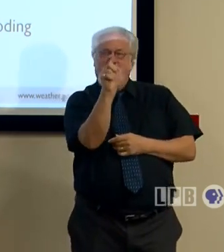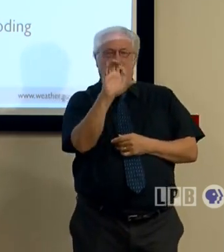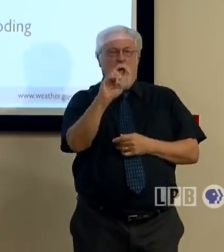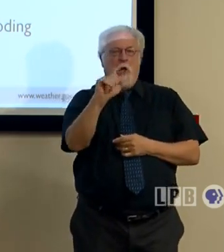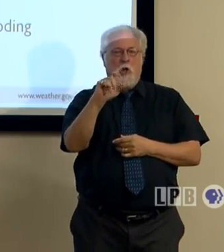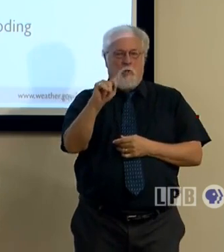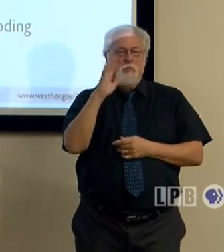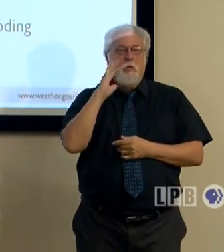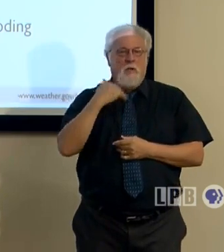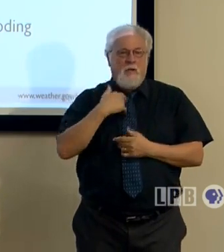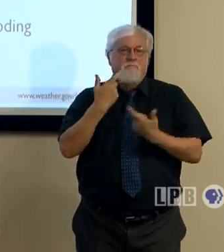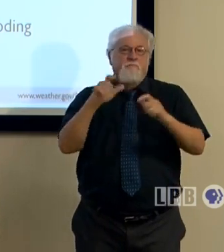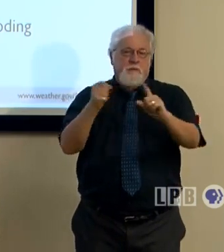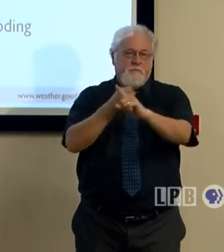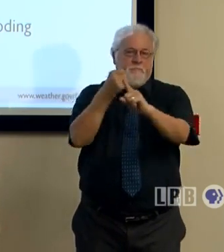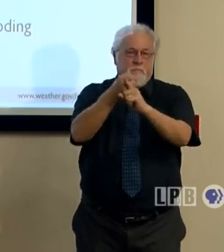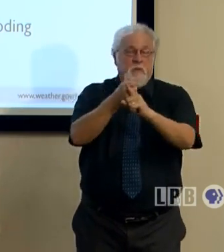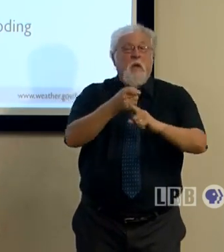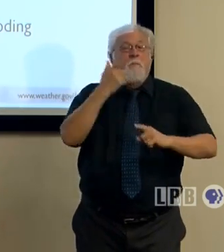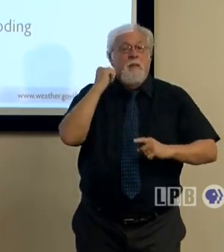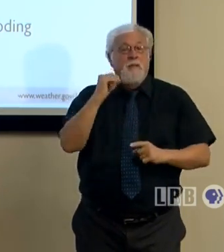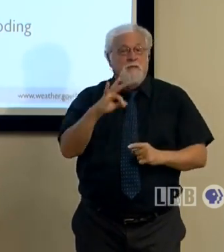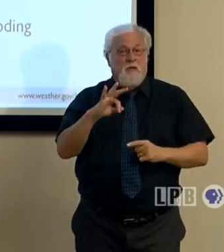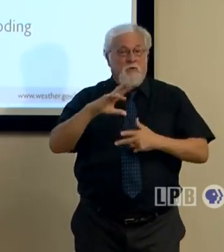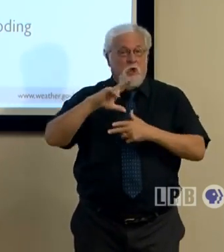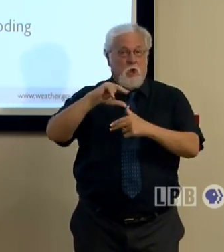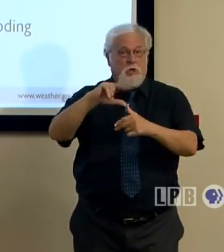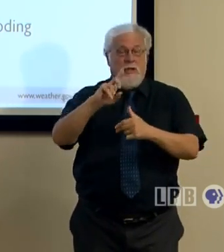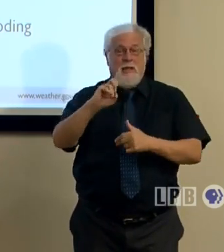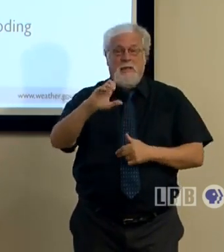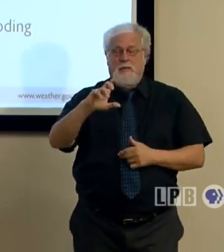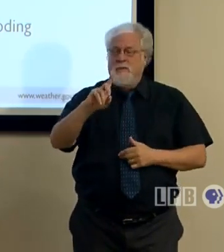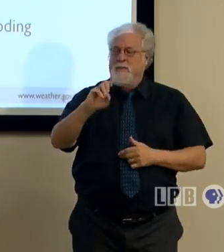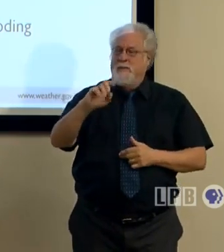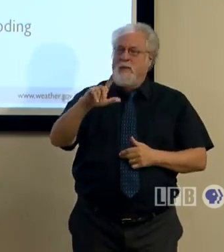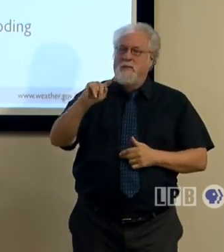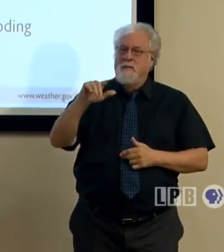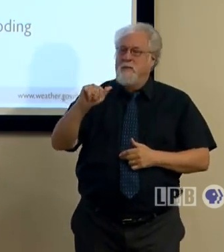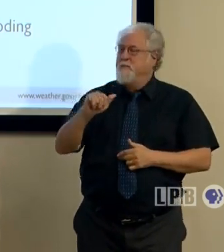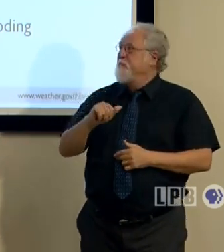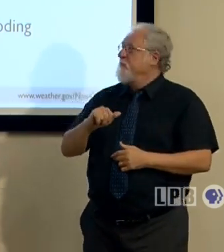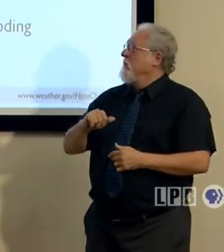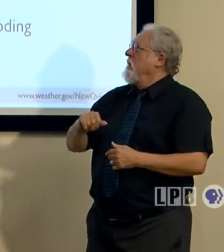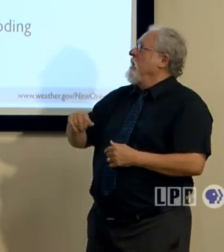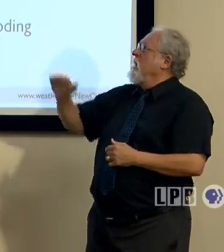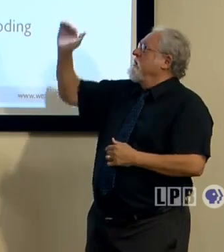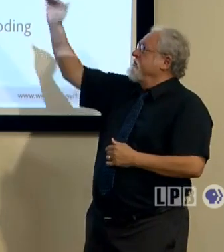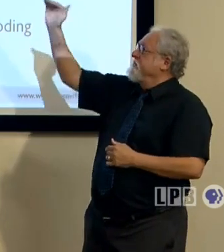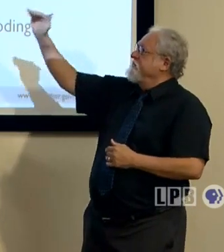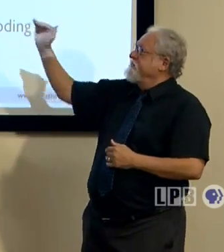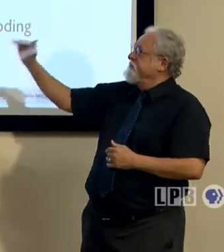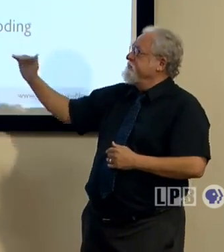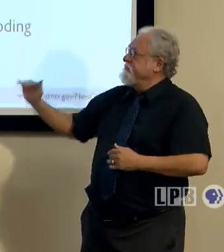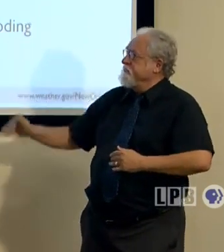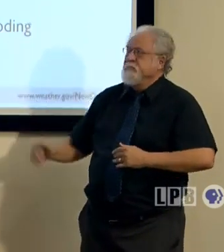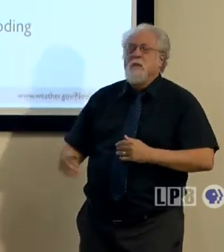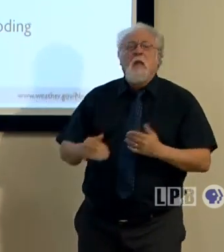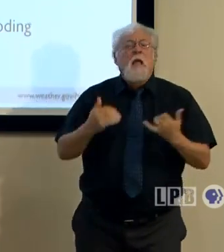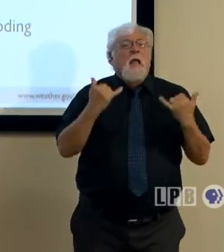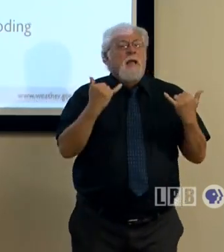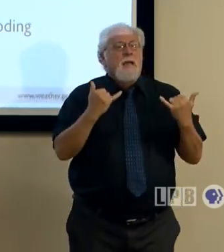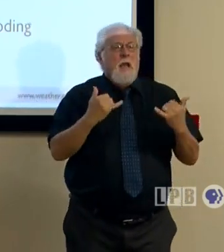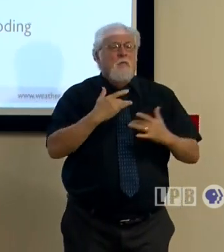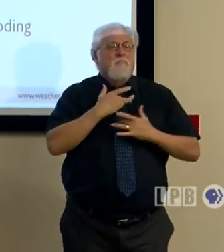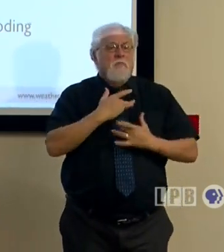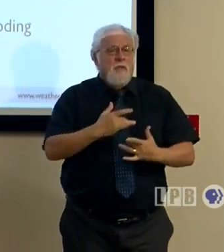significant impacts due to Hurricane Delta. Some of those you see listed up there. Right now